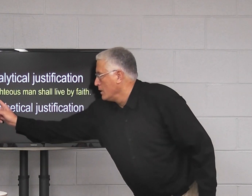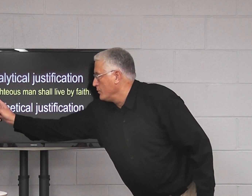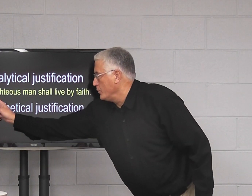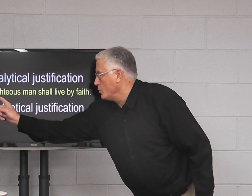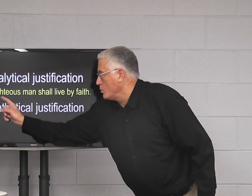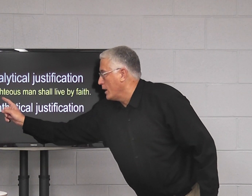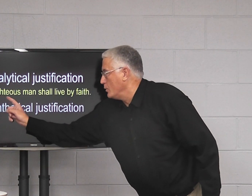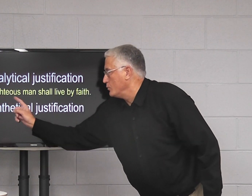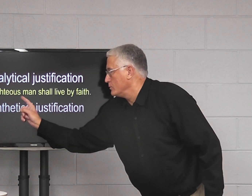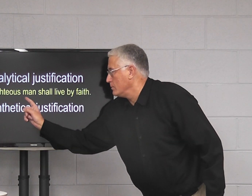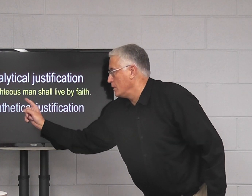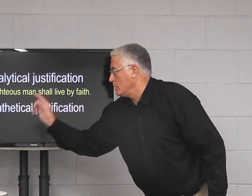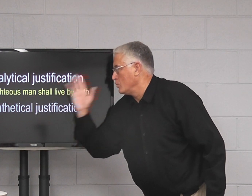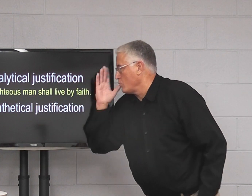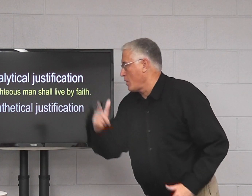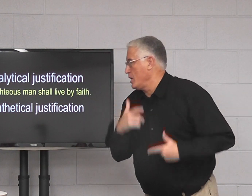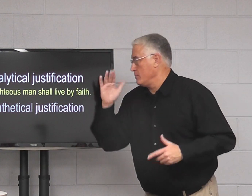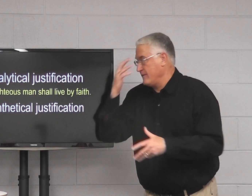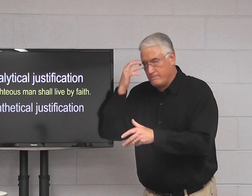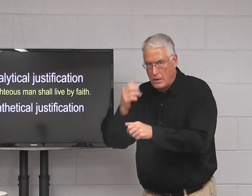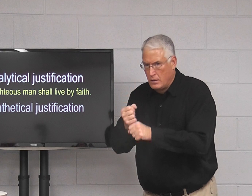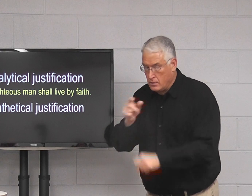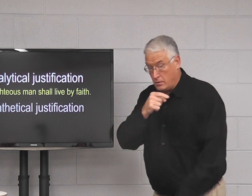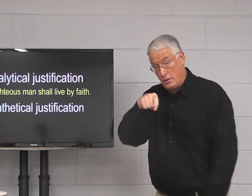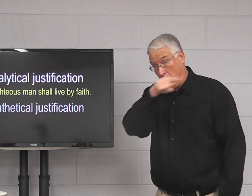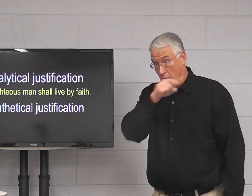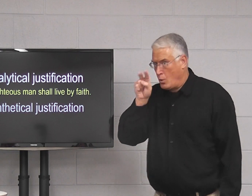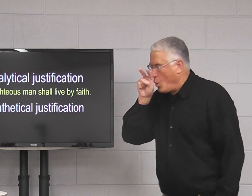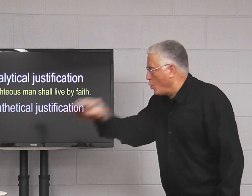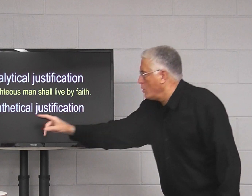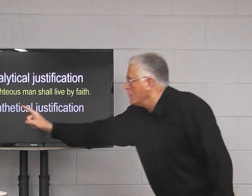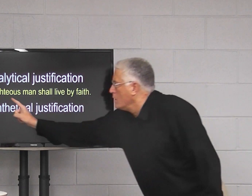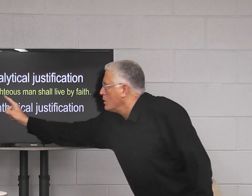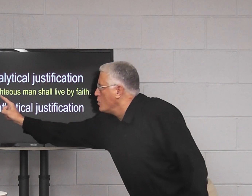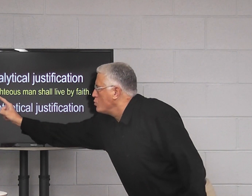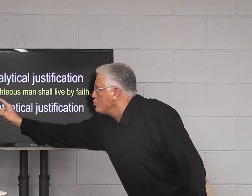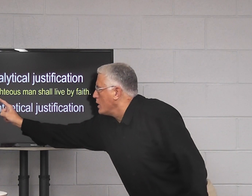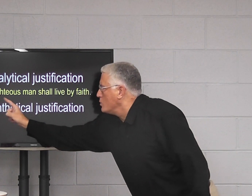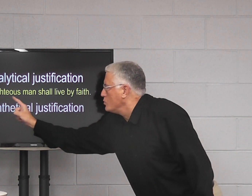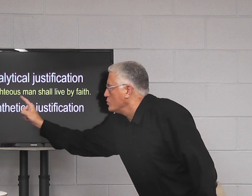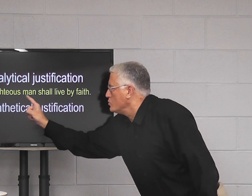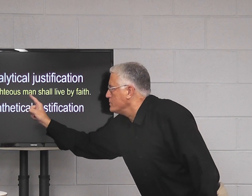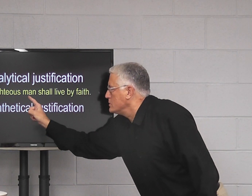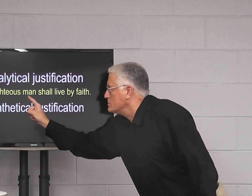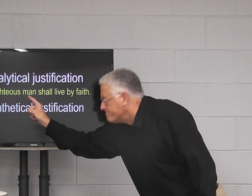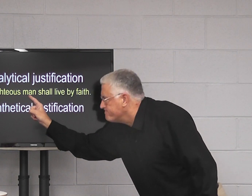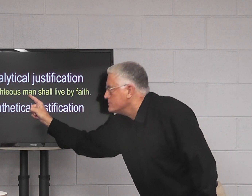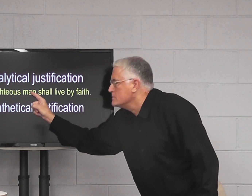And how they look at it is a righteous man shall live by faith. The righteous man.